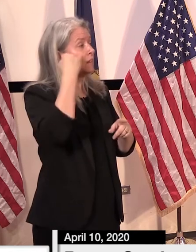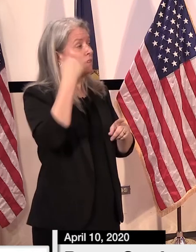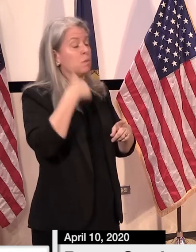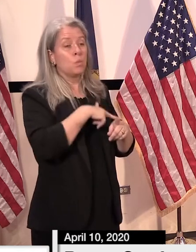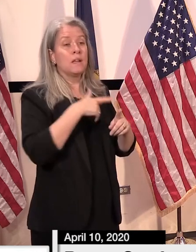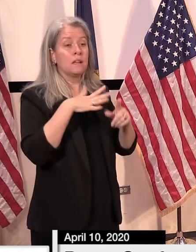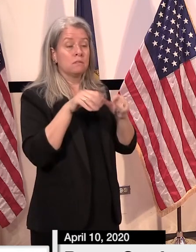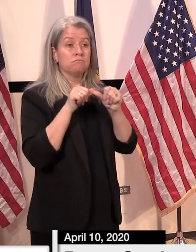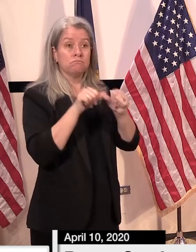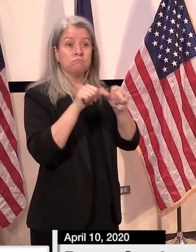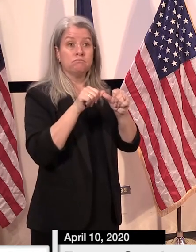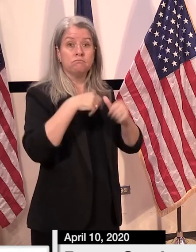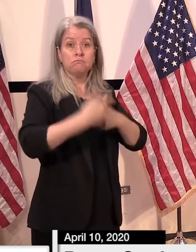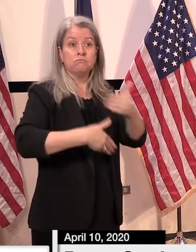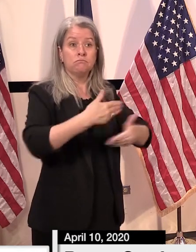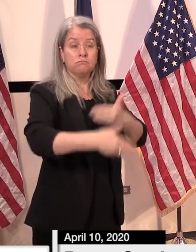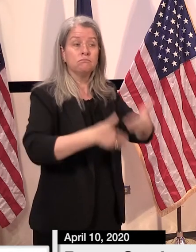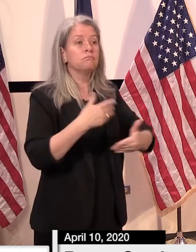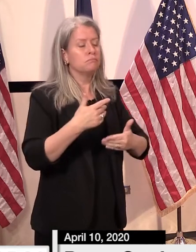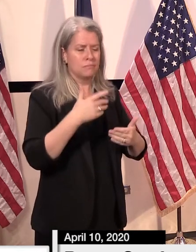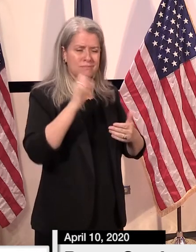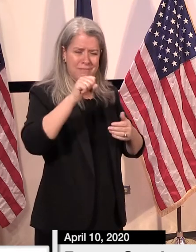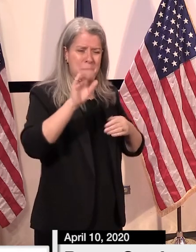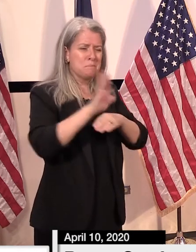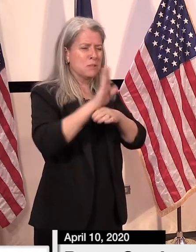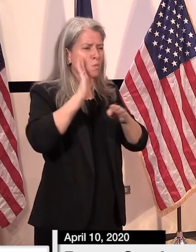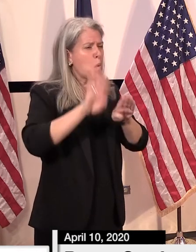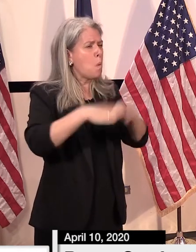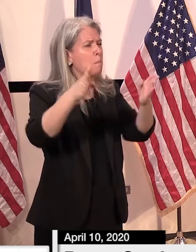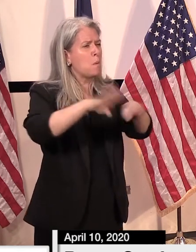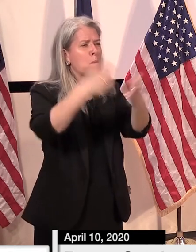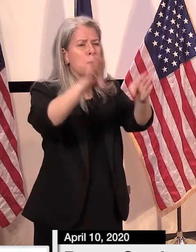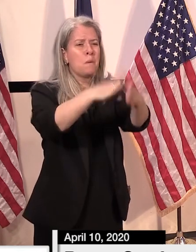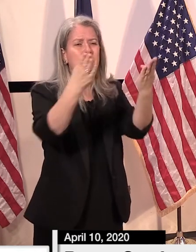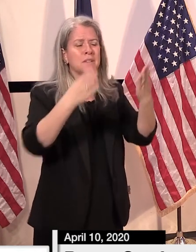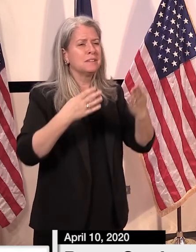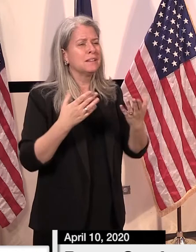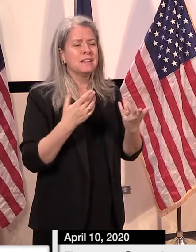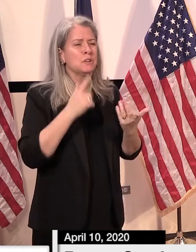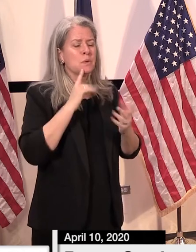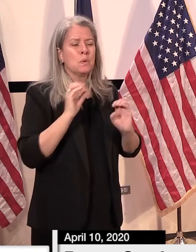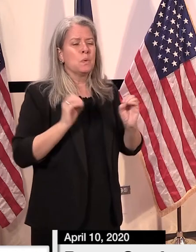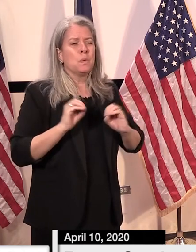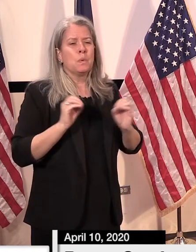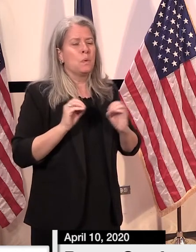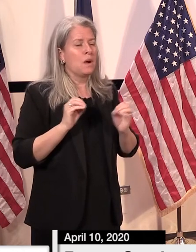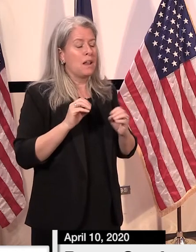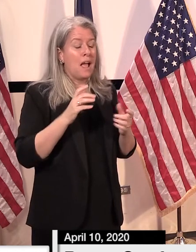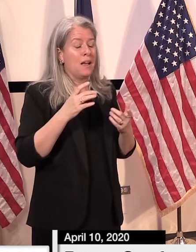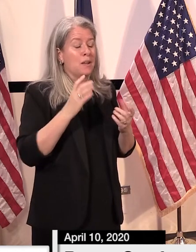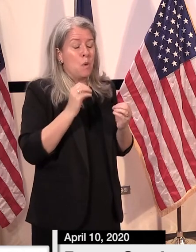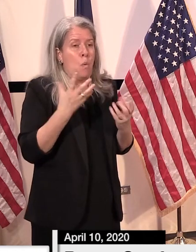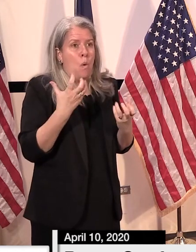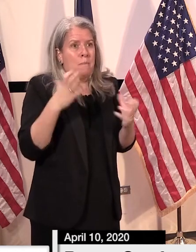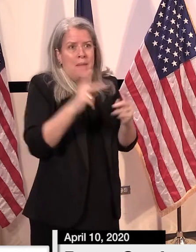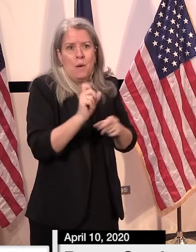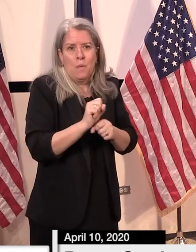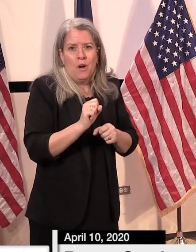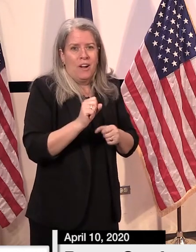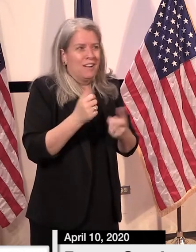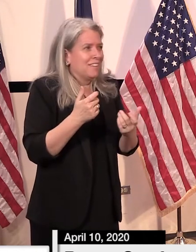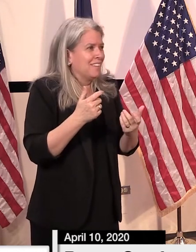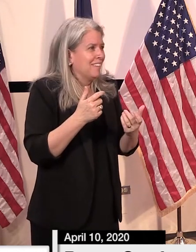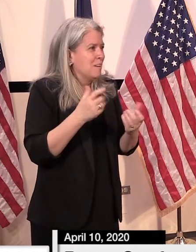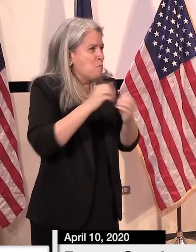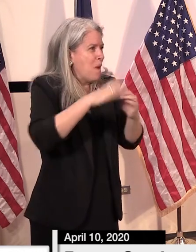down this path obviously we'll start opening business up just as quick as we can again there's no one more anxious than me in doing so